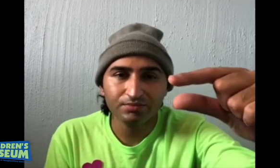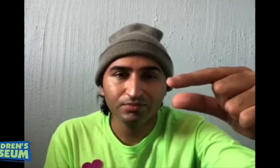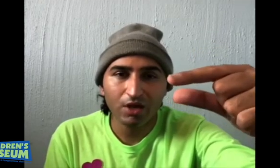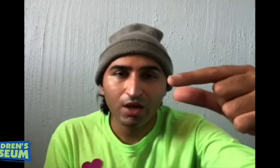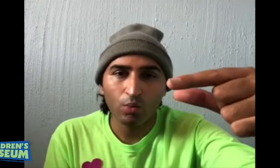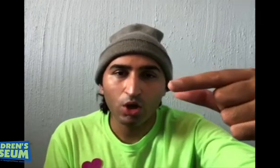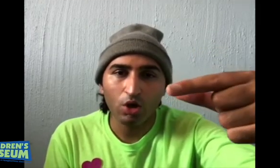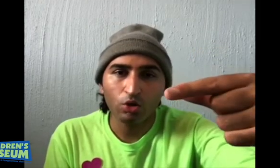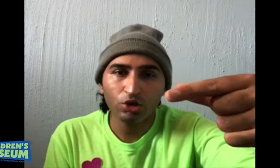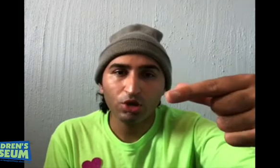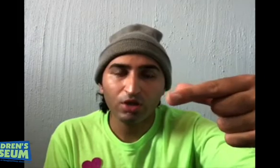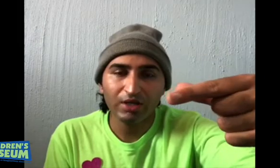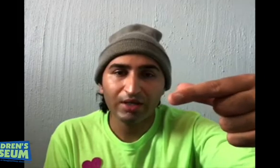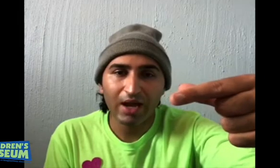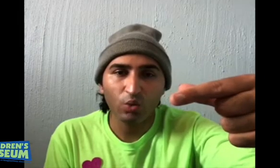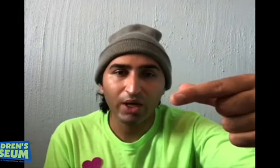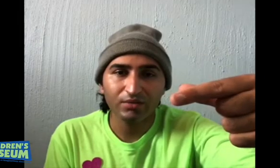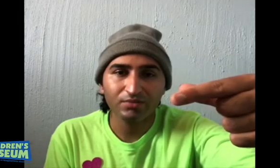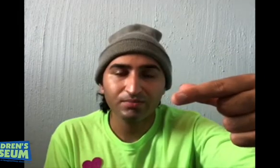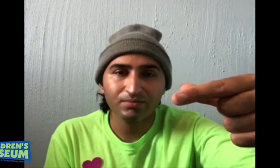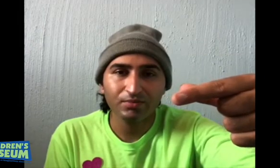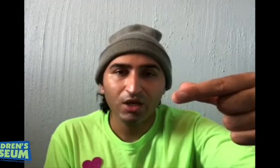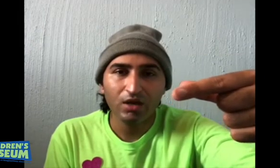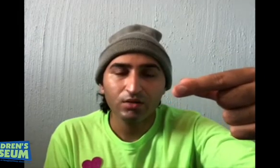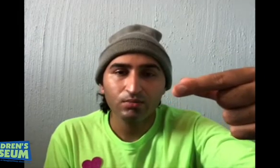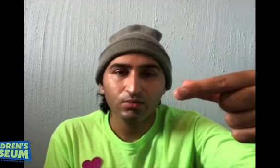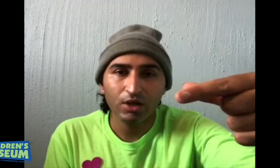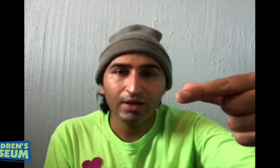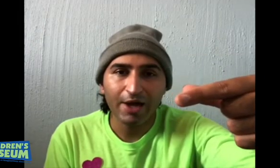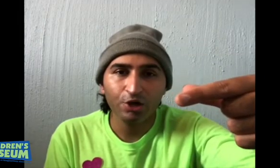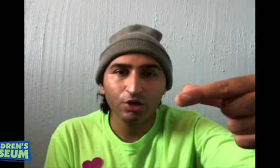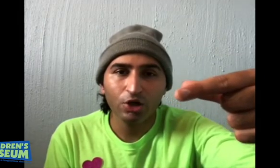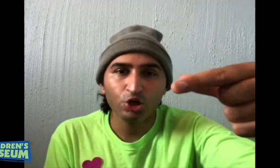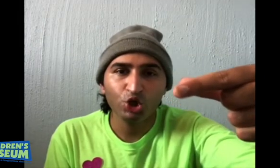And we are going to turn it sideways. The letter G.